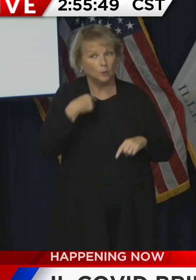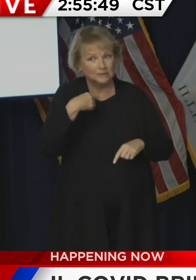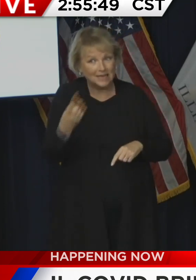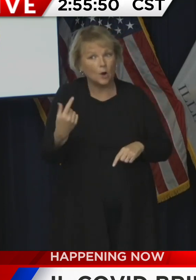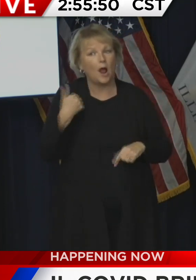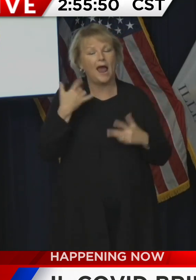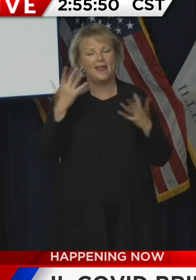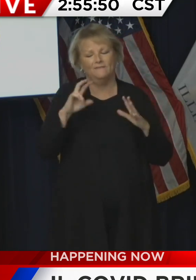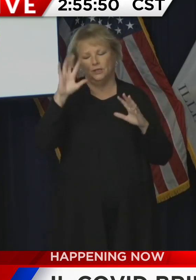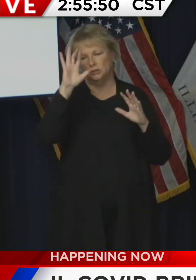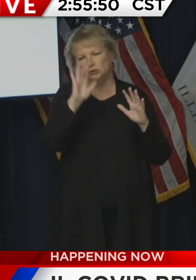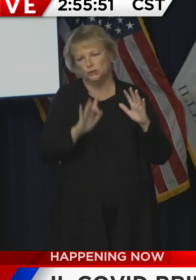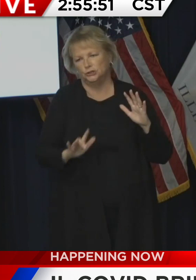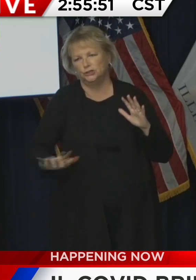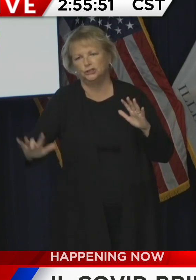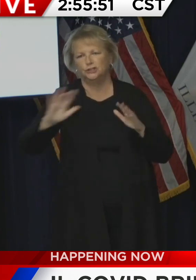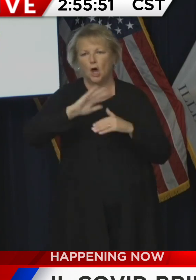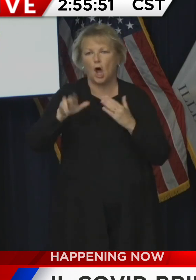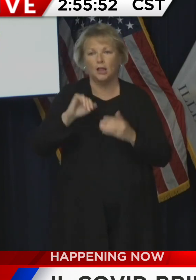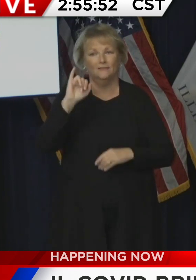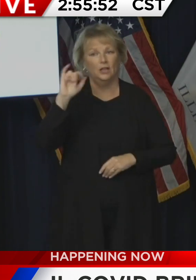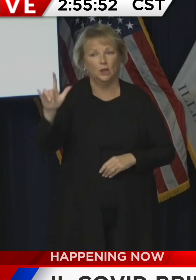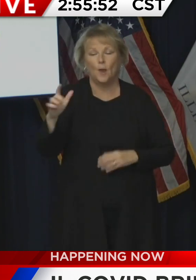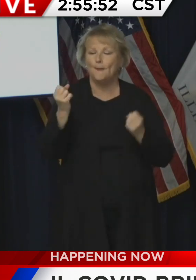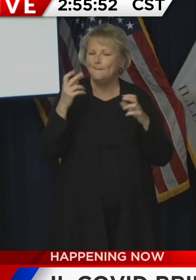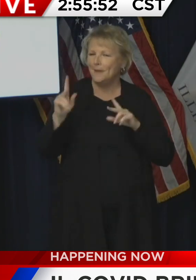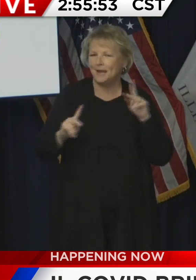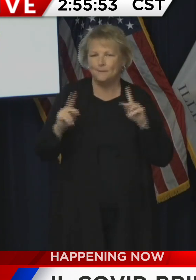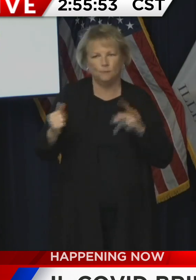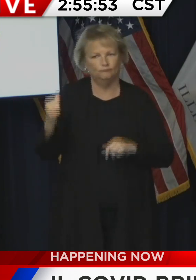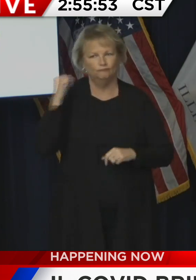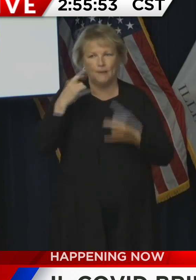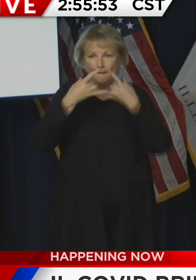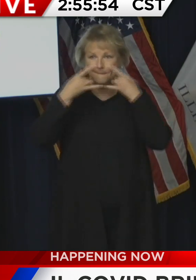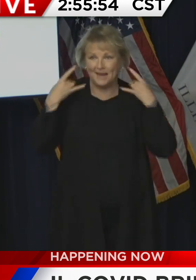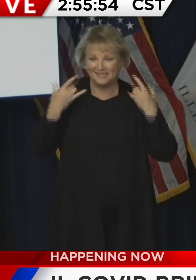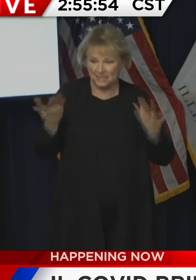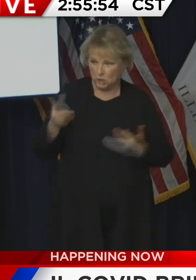have traveled this entire state, there are an awful lot of people not wearing masks. And right here in Chicago, that's true.